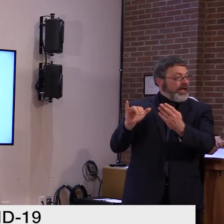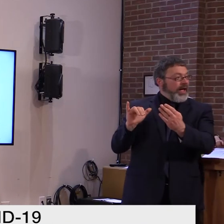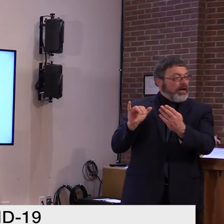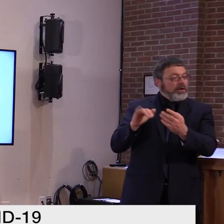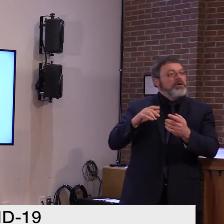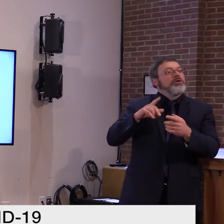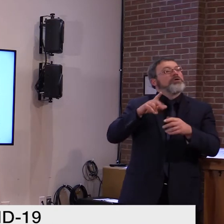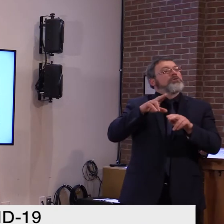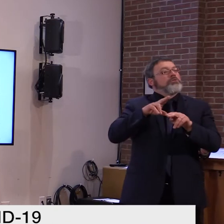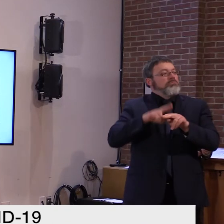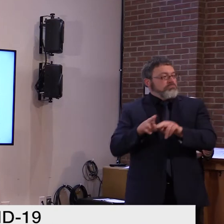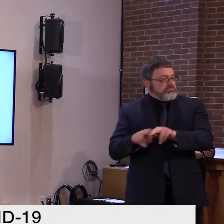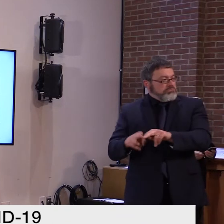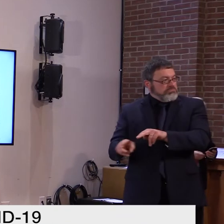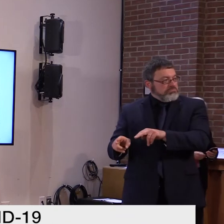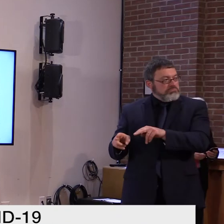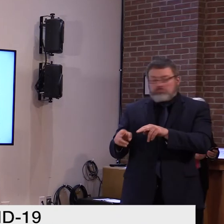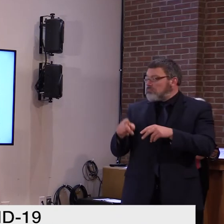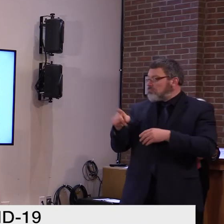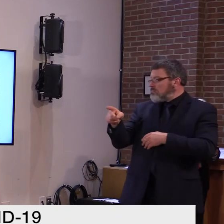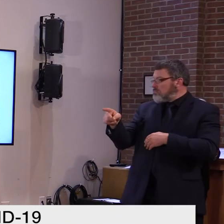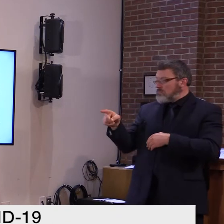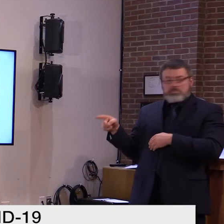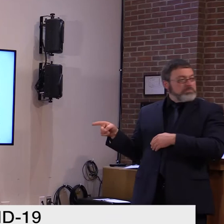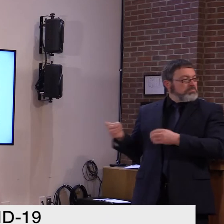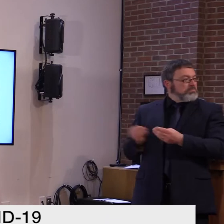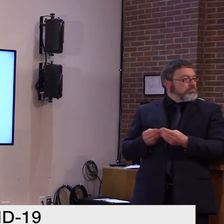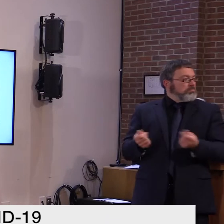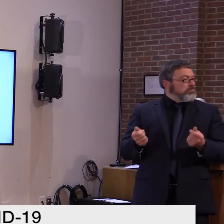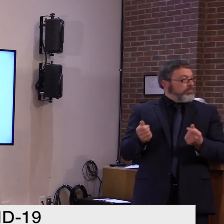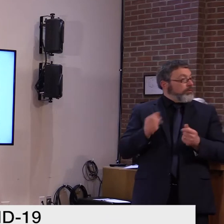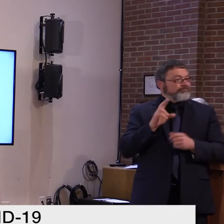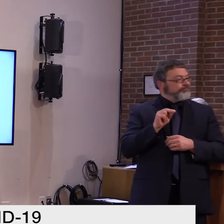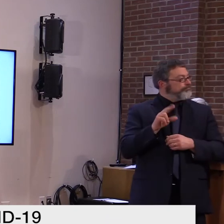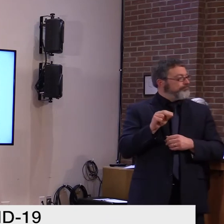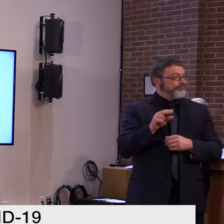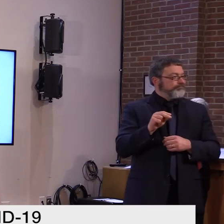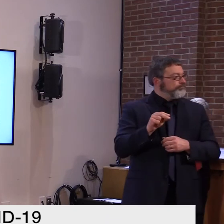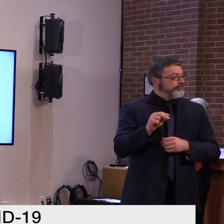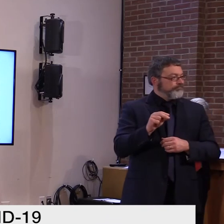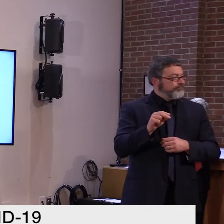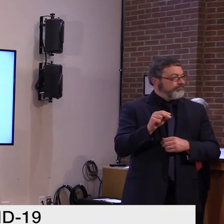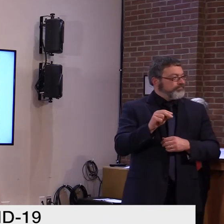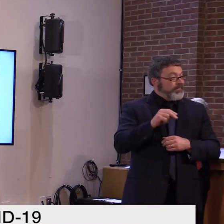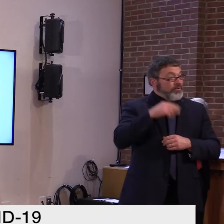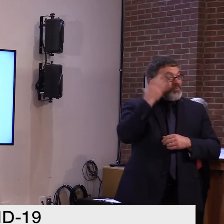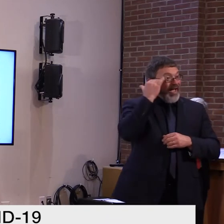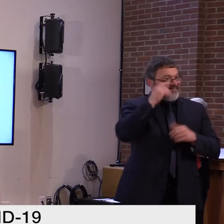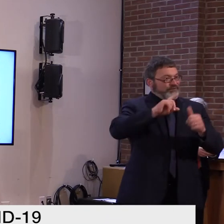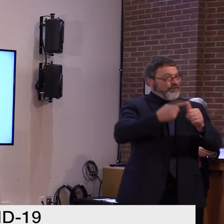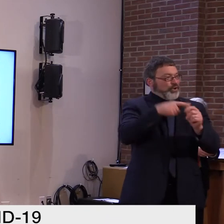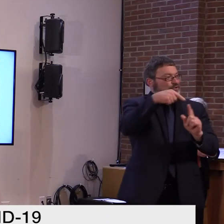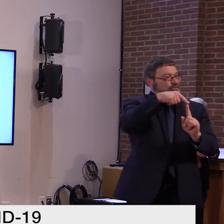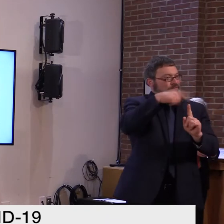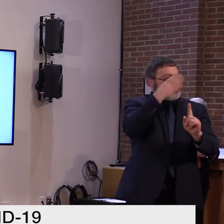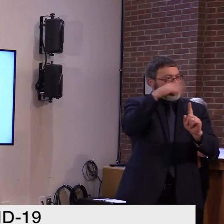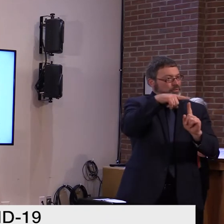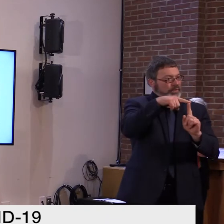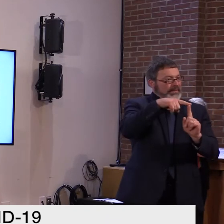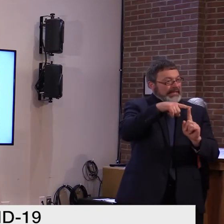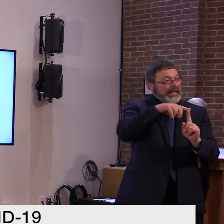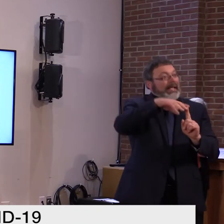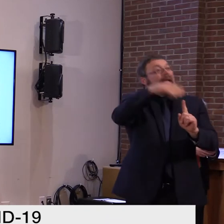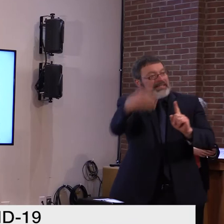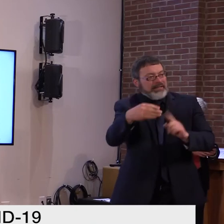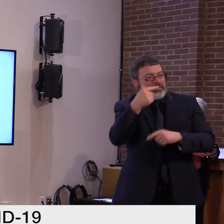extinguished completely. And we need to keep watching that, but I use this not to necessarily